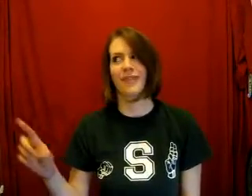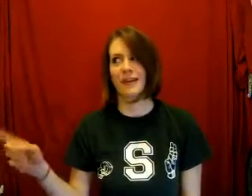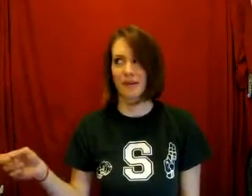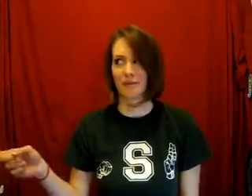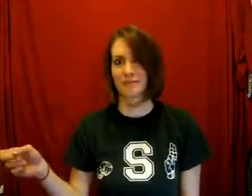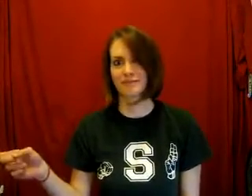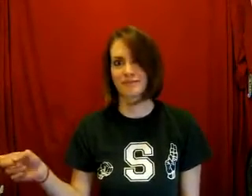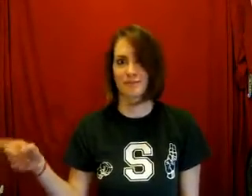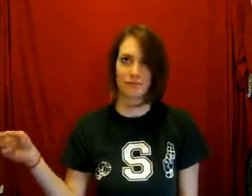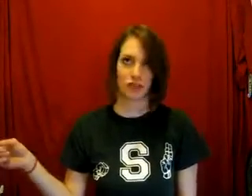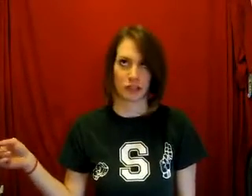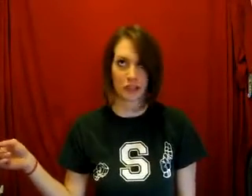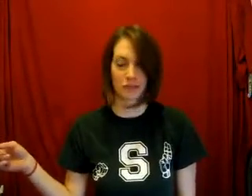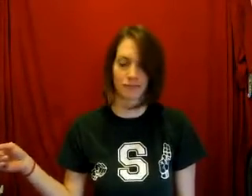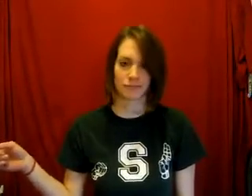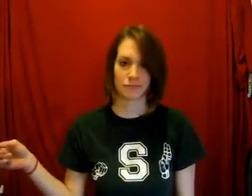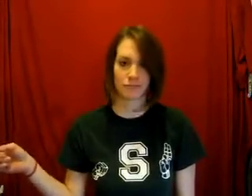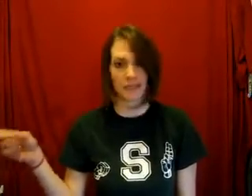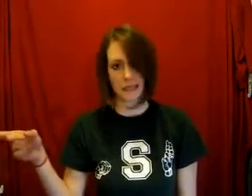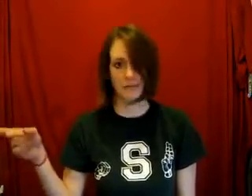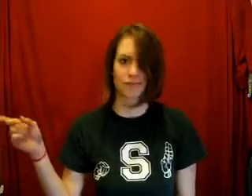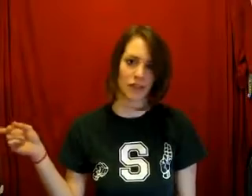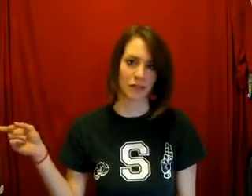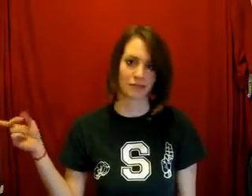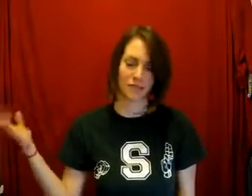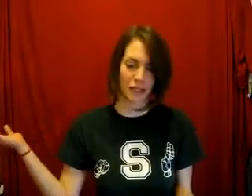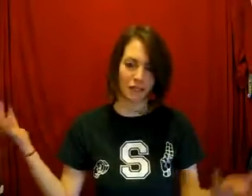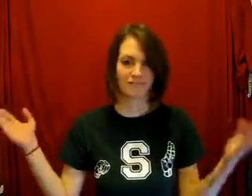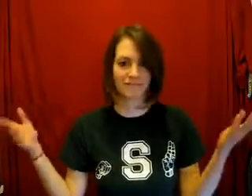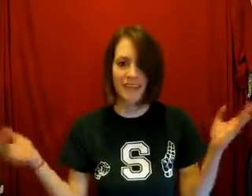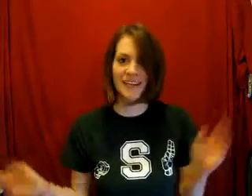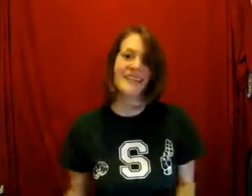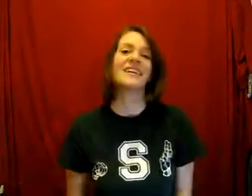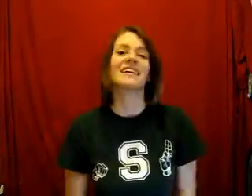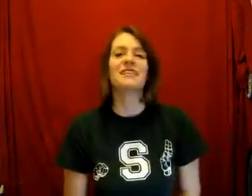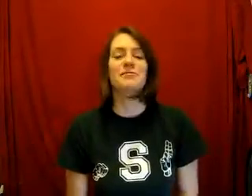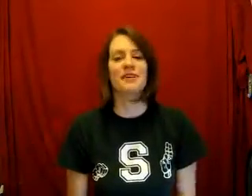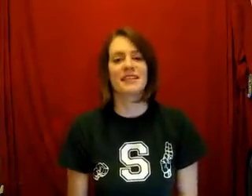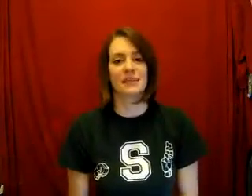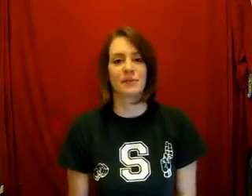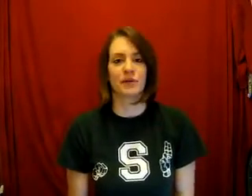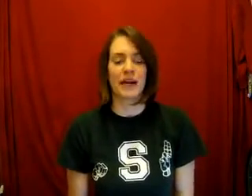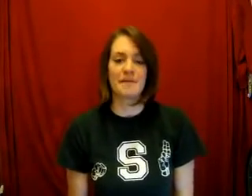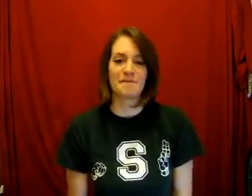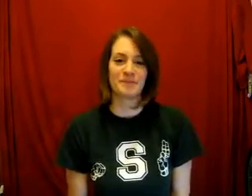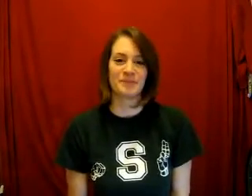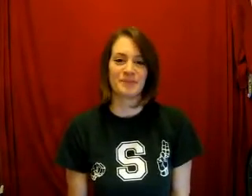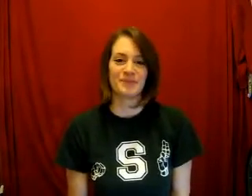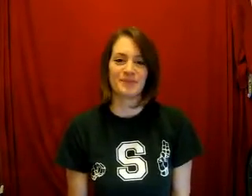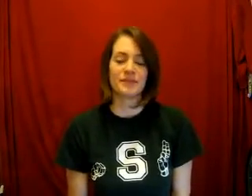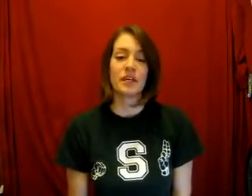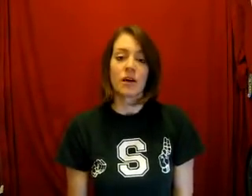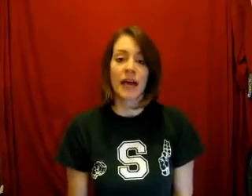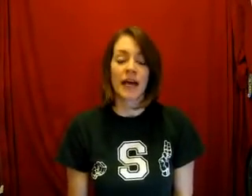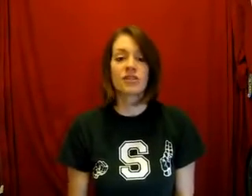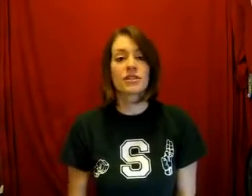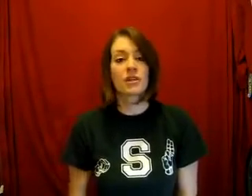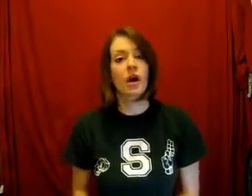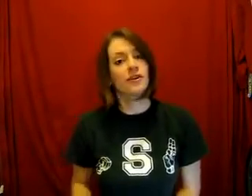Him. She. He. She. You know. It's pretty simple, right? Okay, and just a